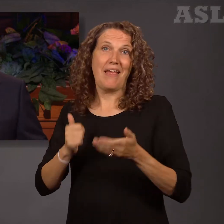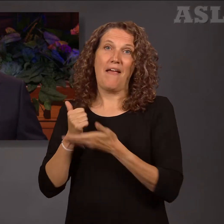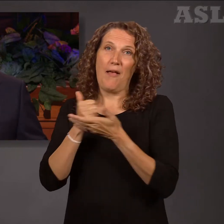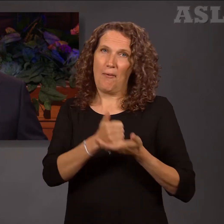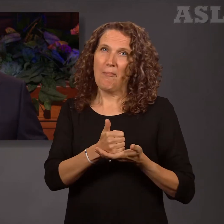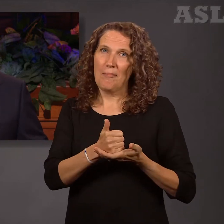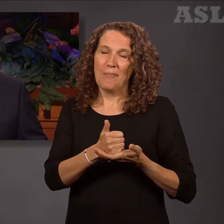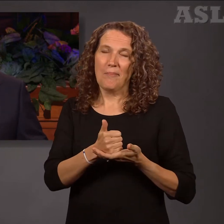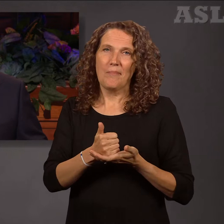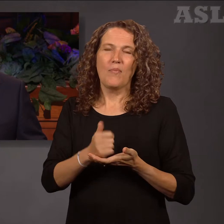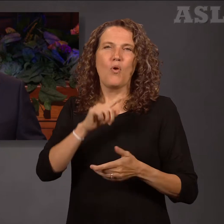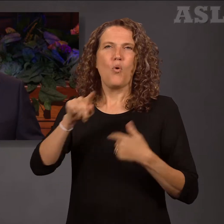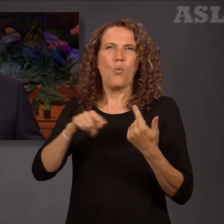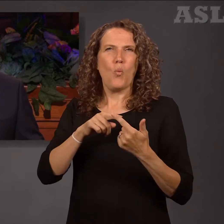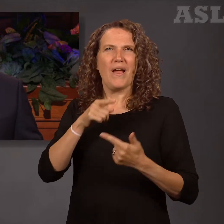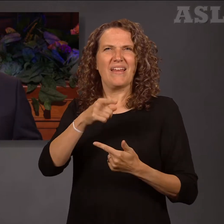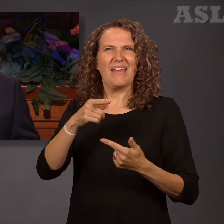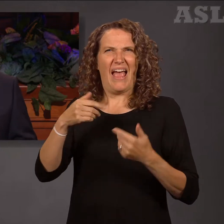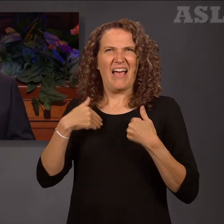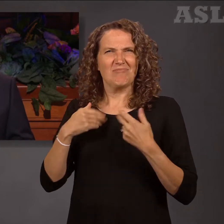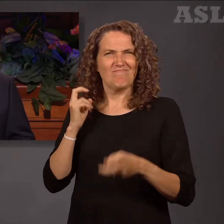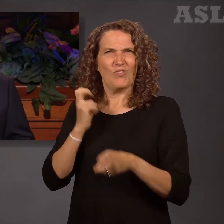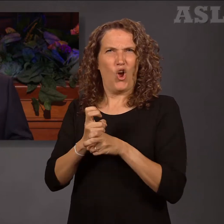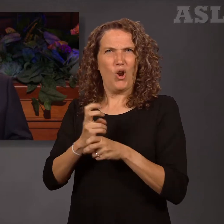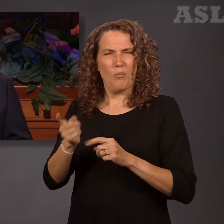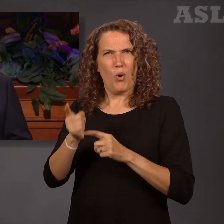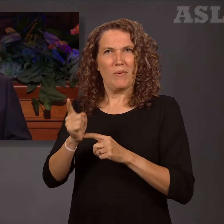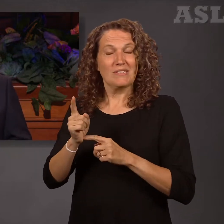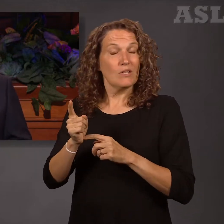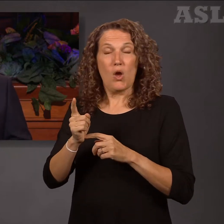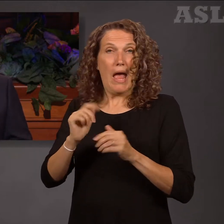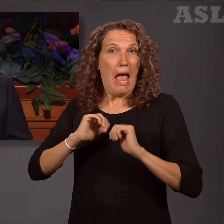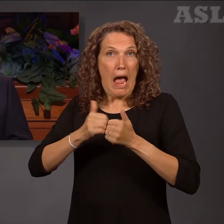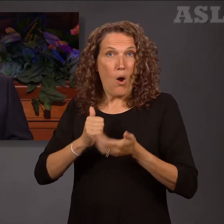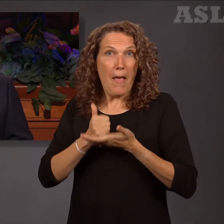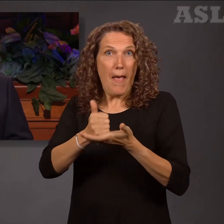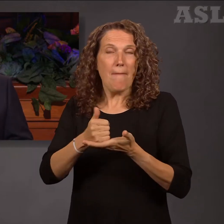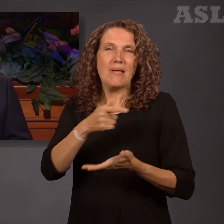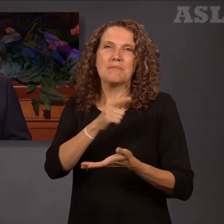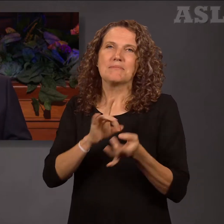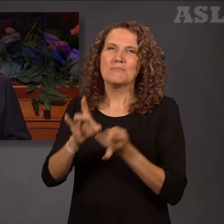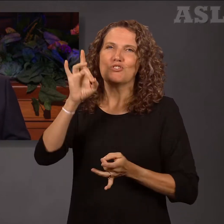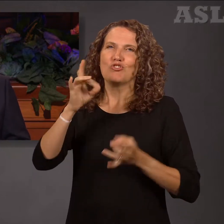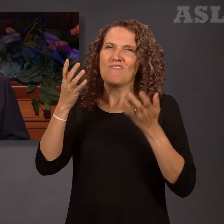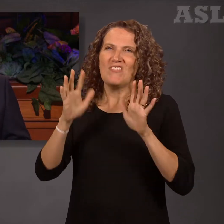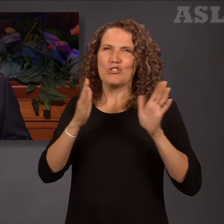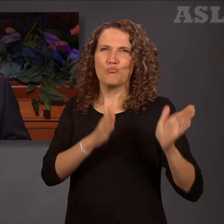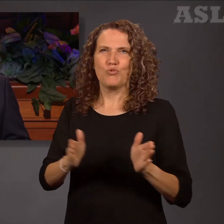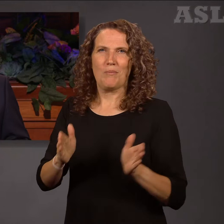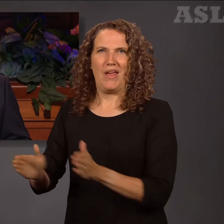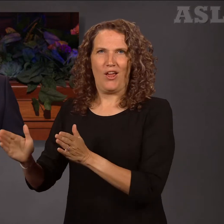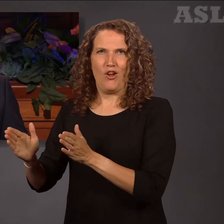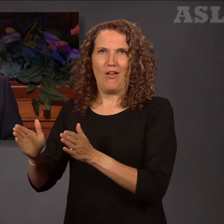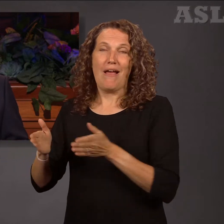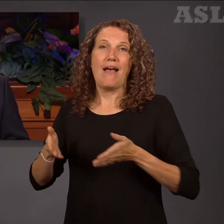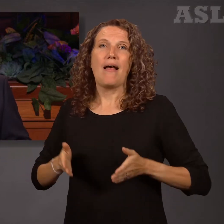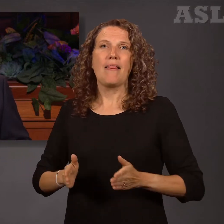these most difficult moments was His spiritual preparation, which permitted Him to be in a condition to resist the